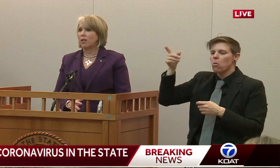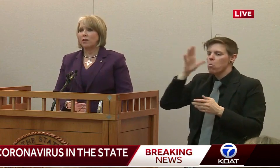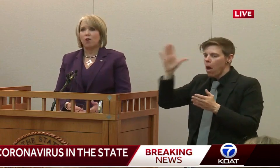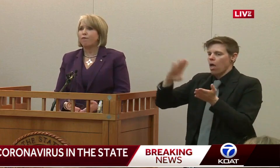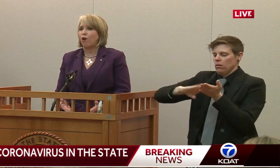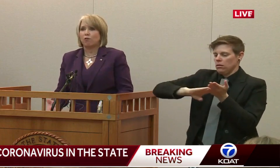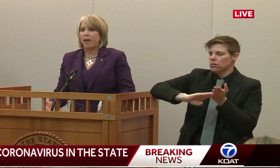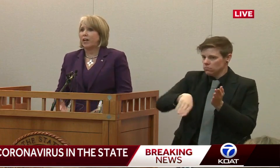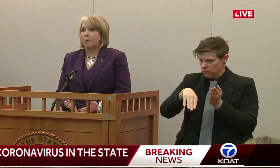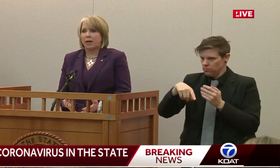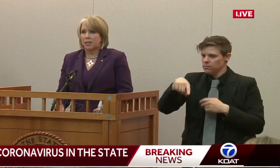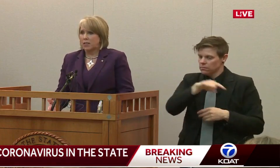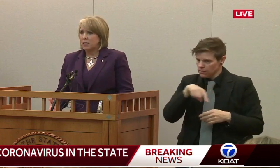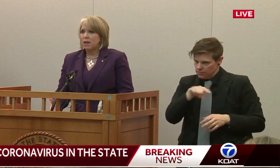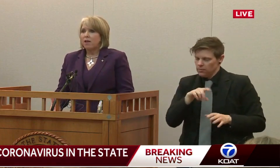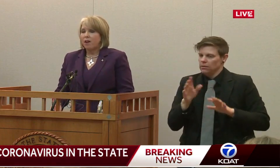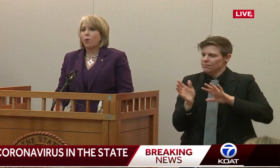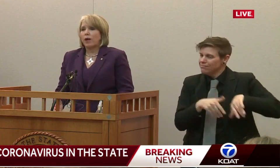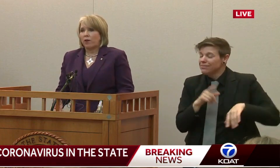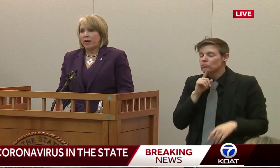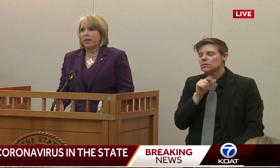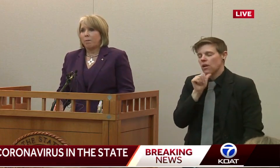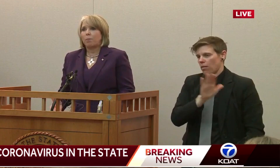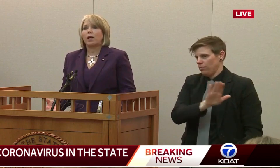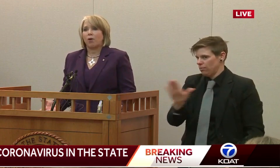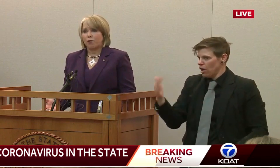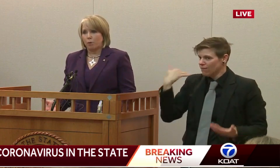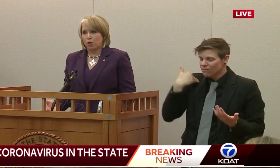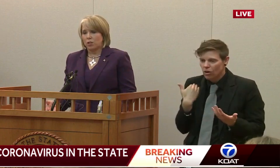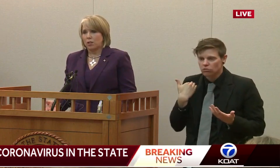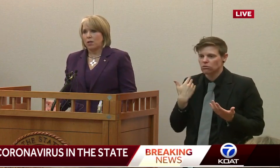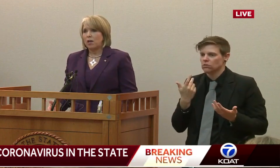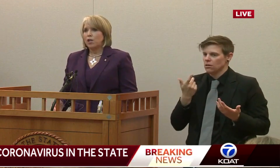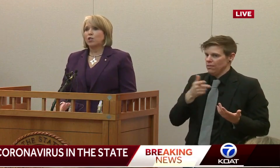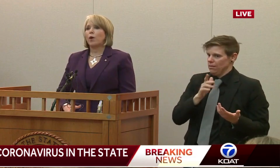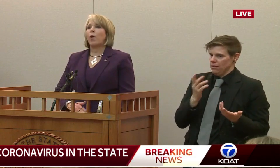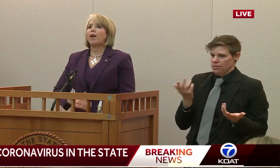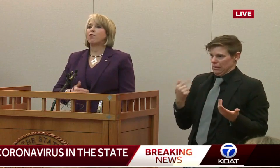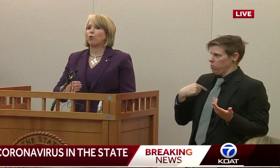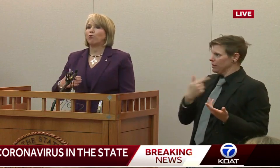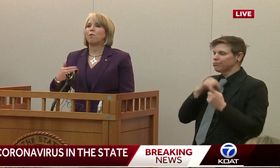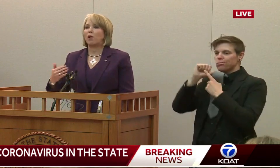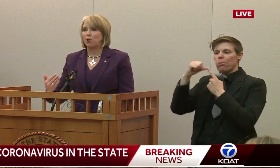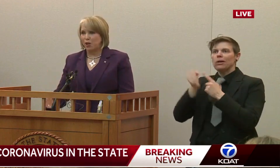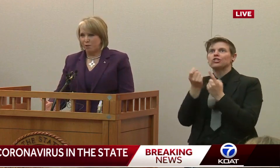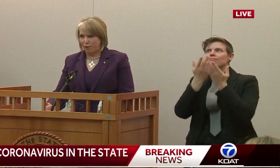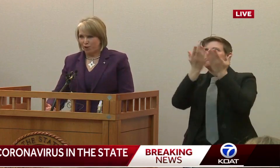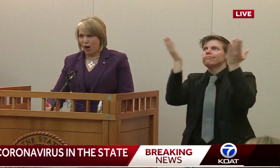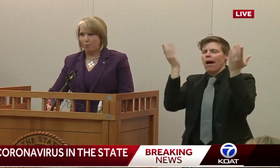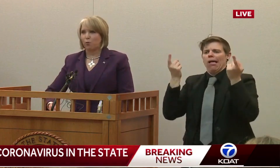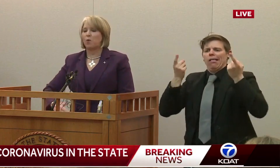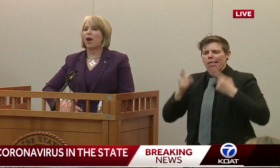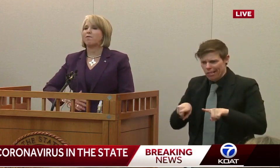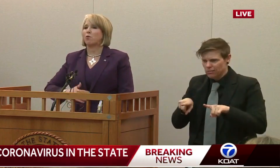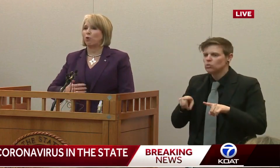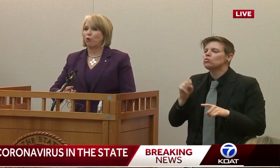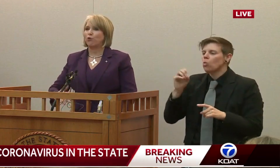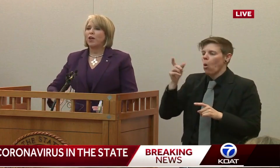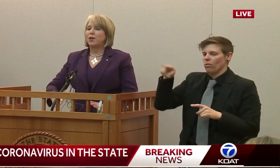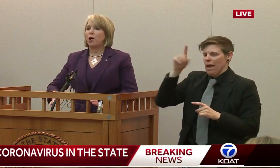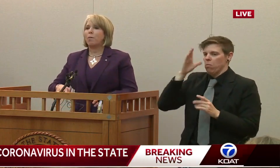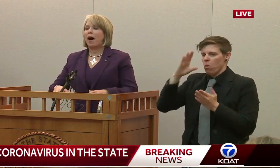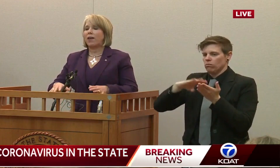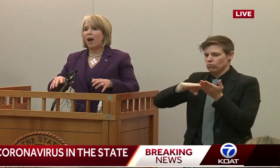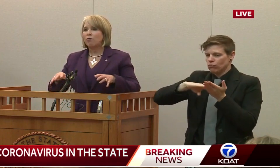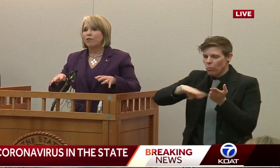particularly no fault of any New Mexicans, that we are in a public health emergency. So we waive the rules about looking for jobs. We waive the